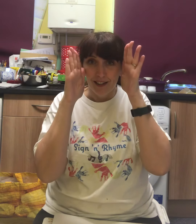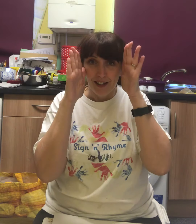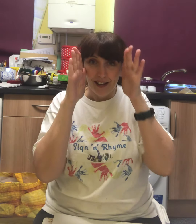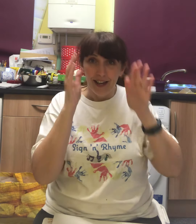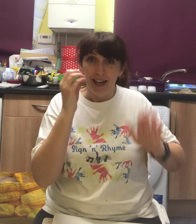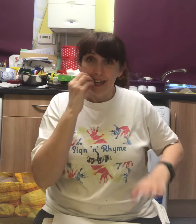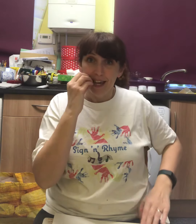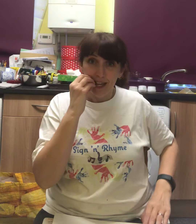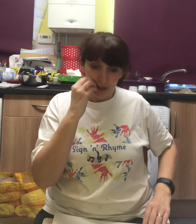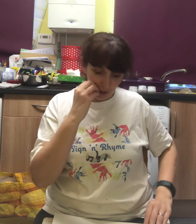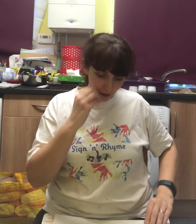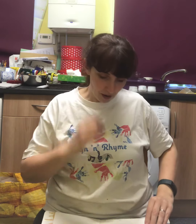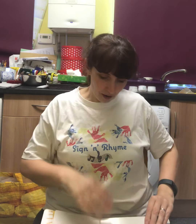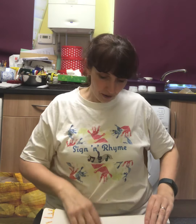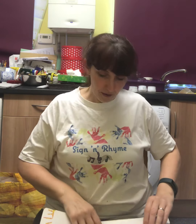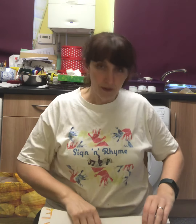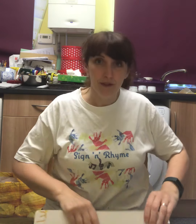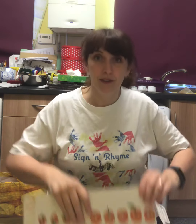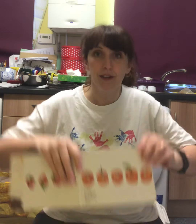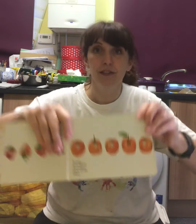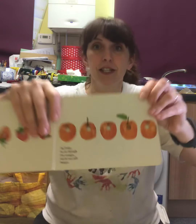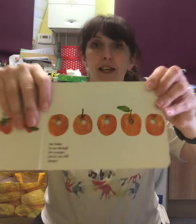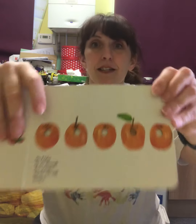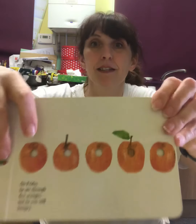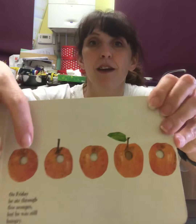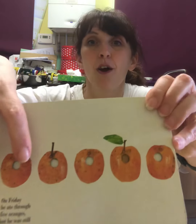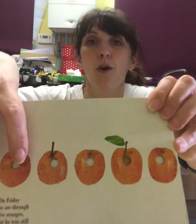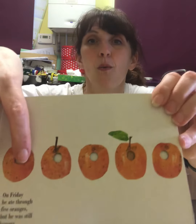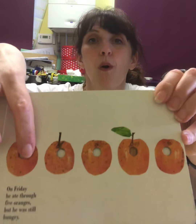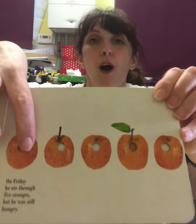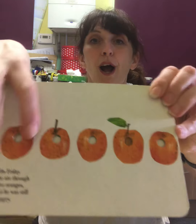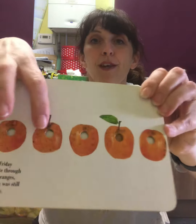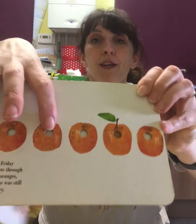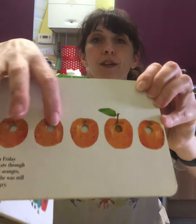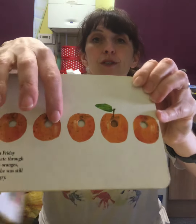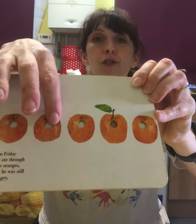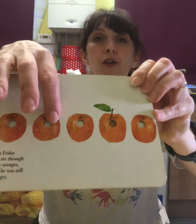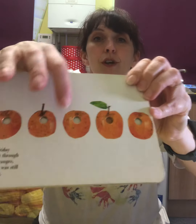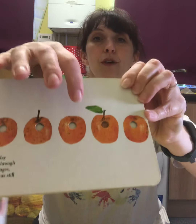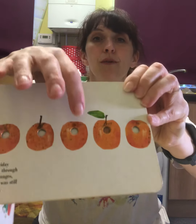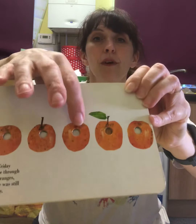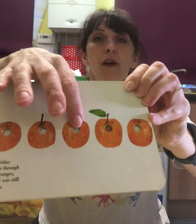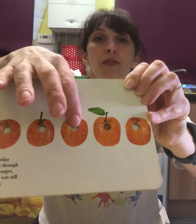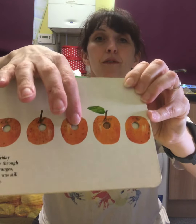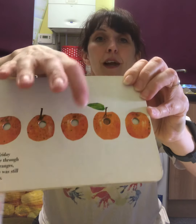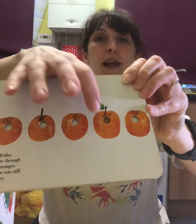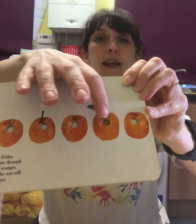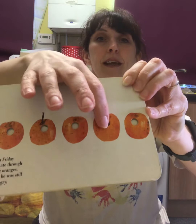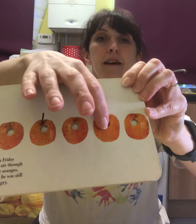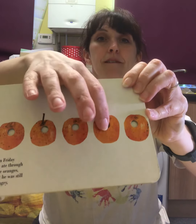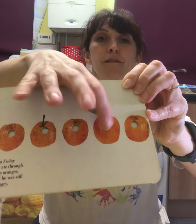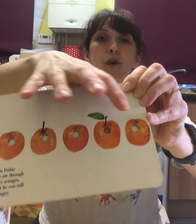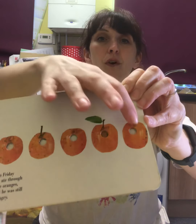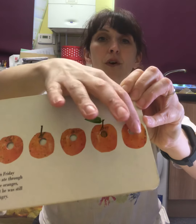he ate through one, two, three, four,